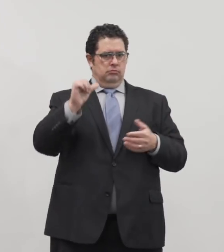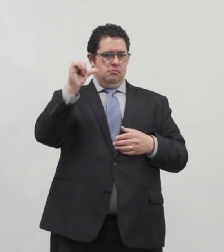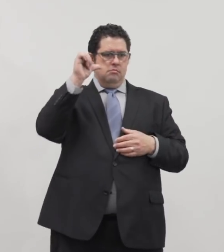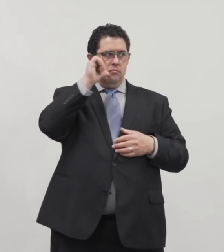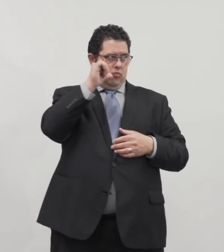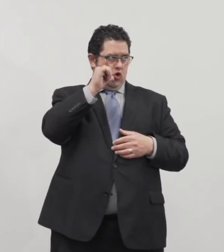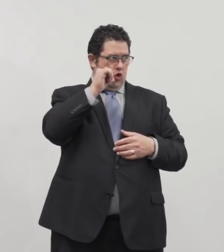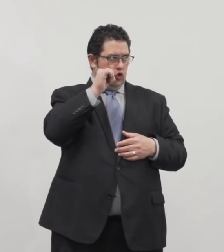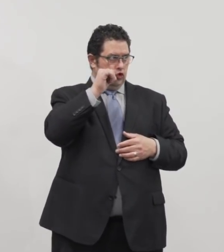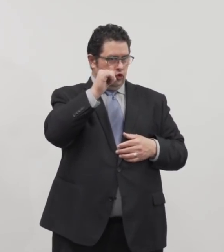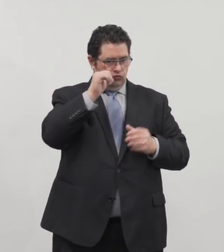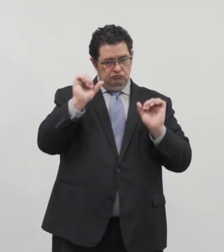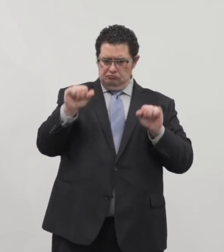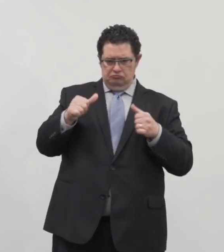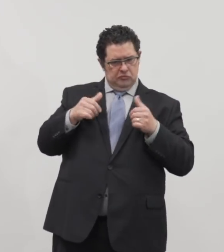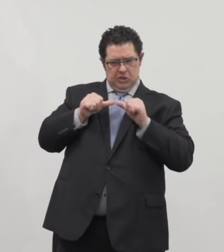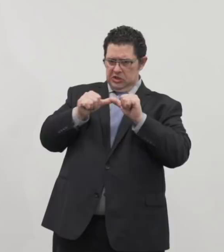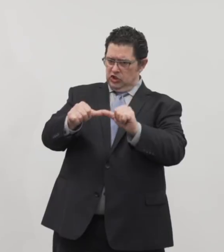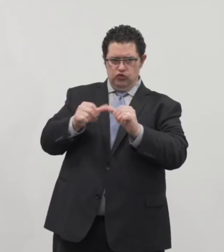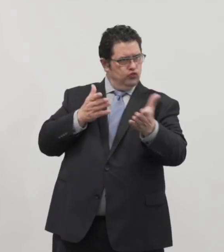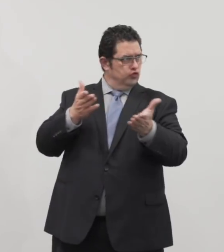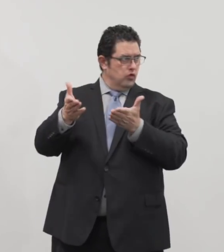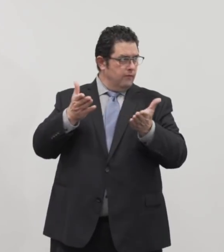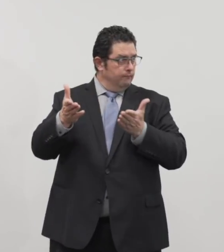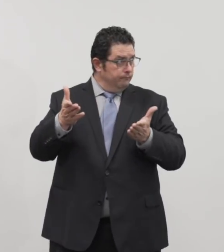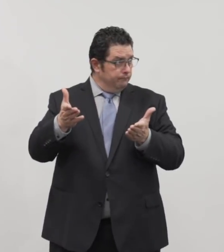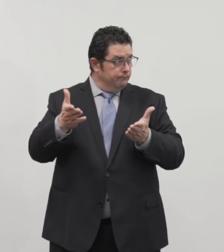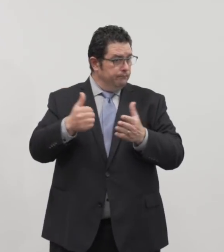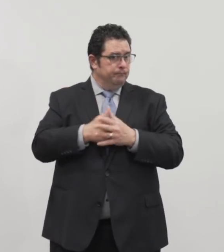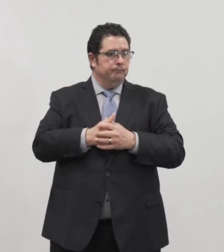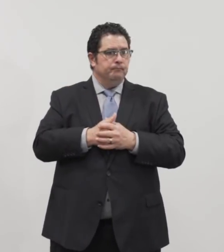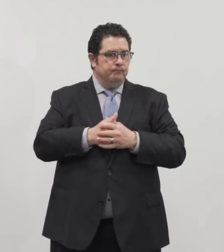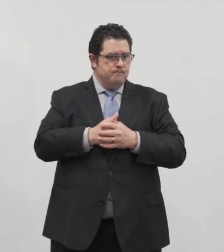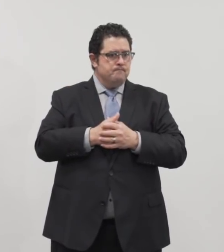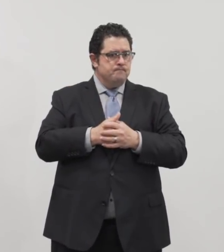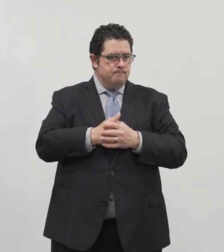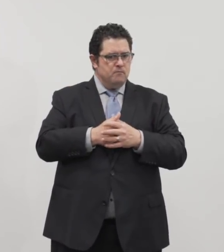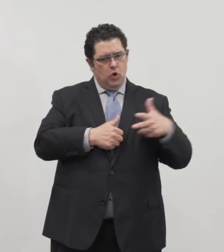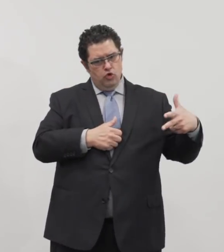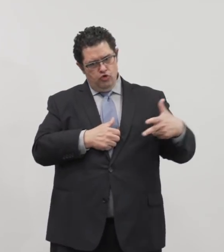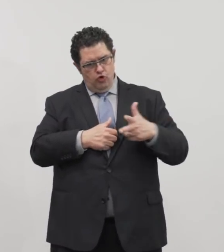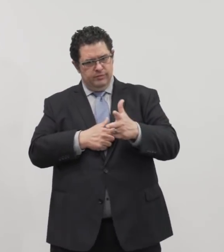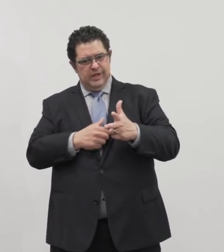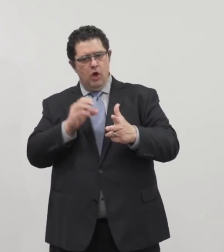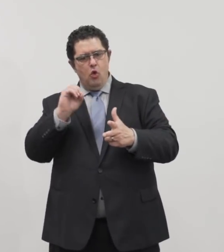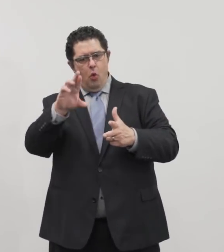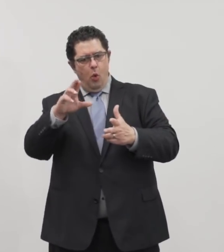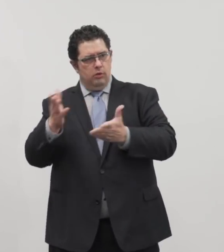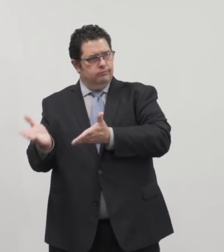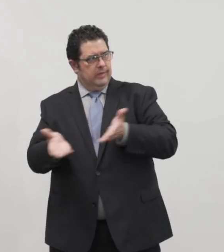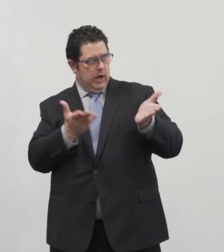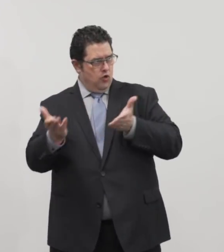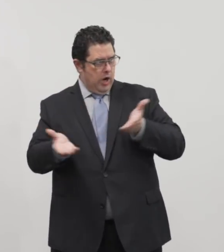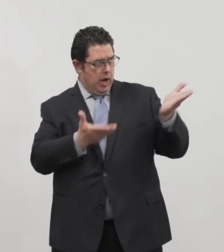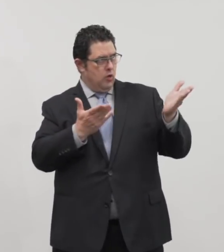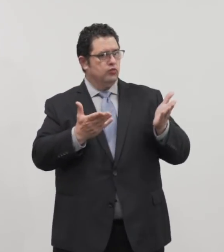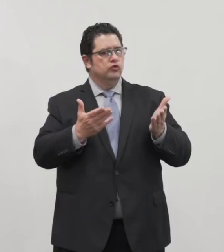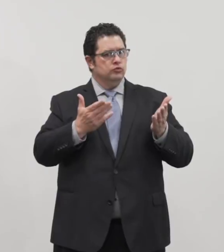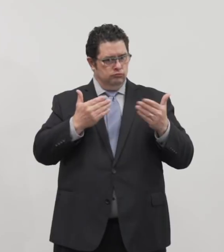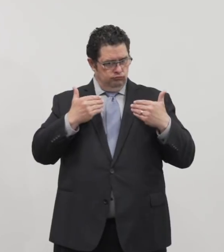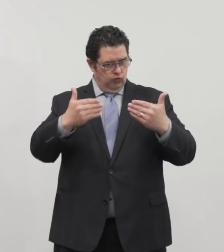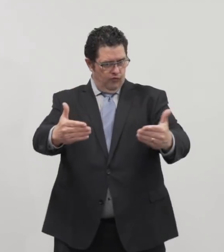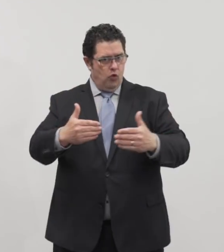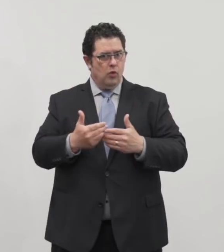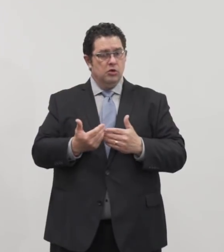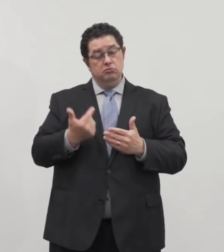can continue to serve curbside or carryout moving forward. And then we'll